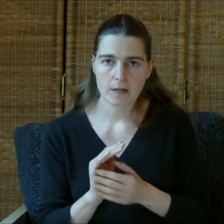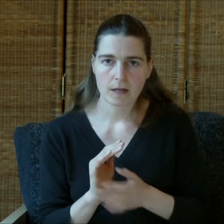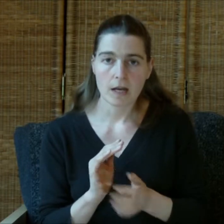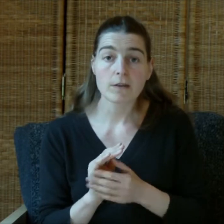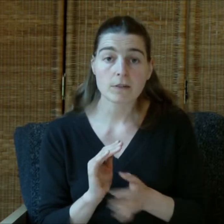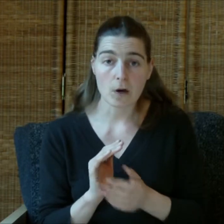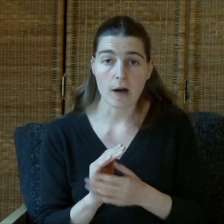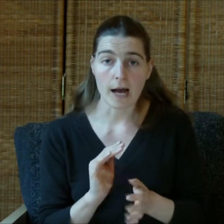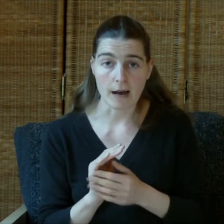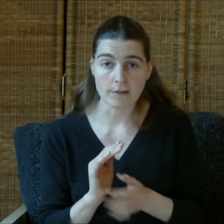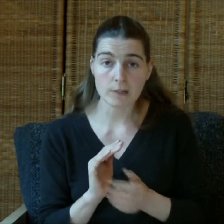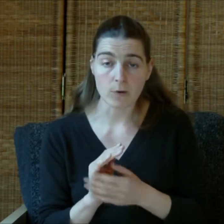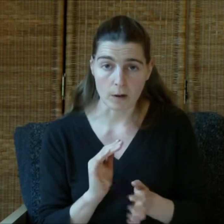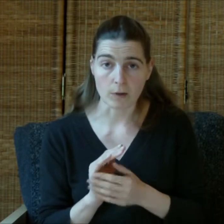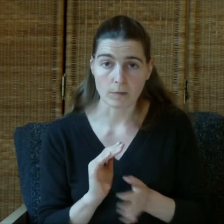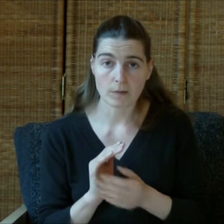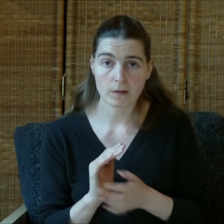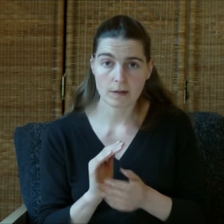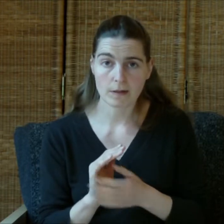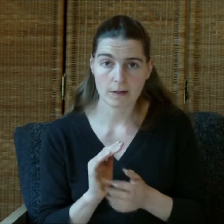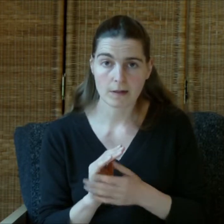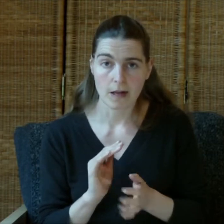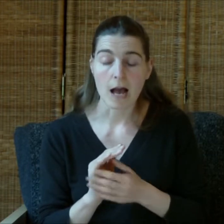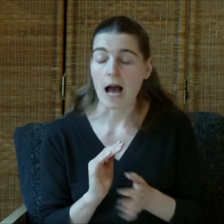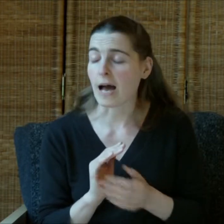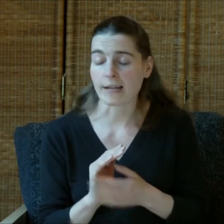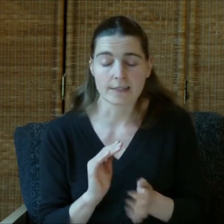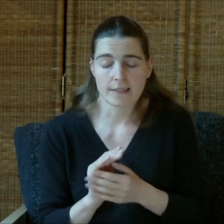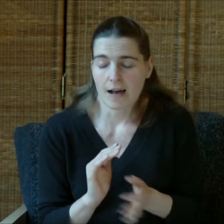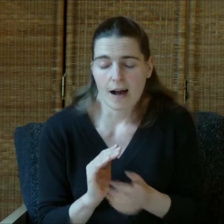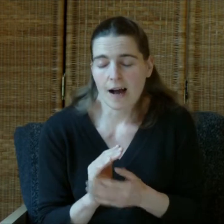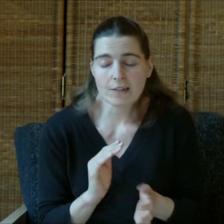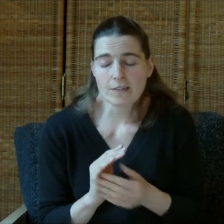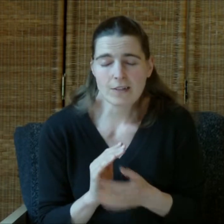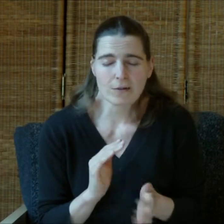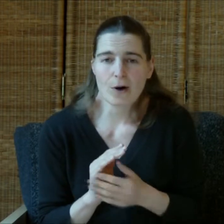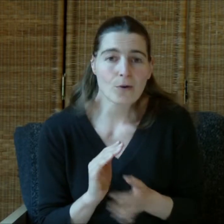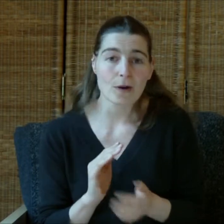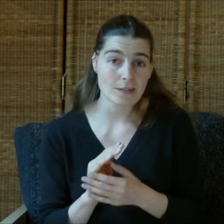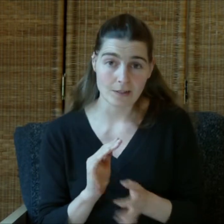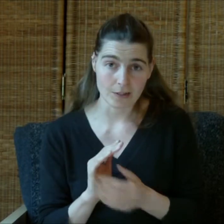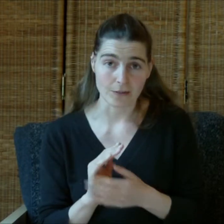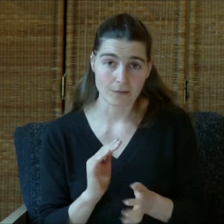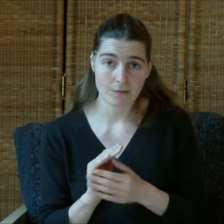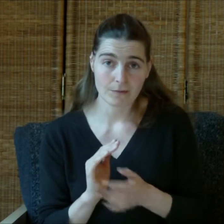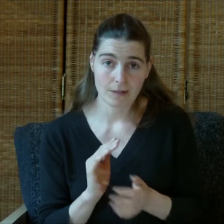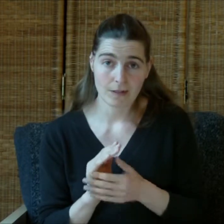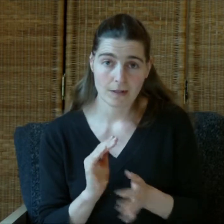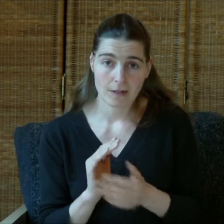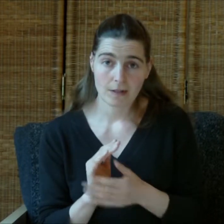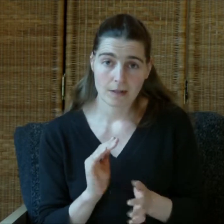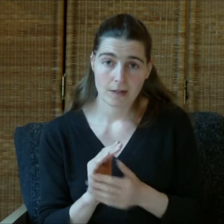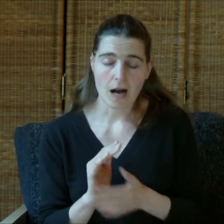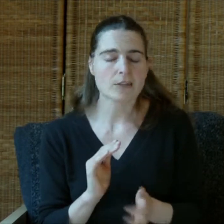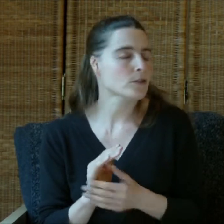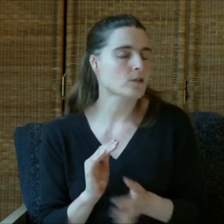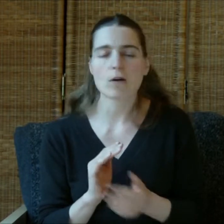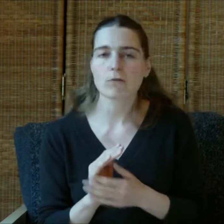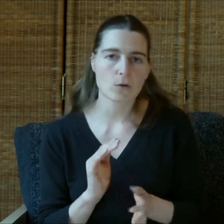Even though I have this problem and I just don't know what to do. I just don't know what